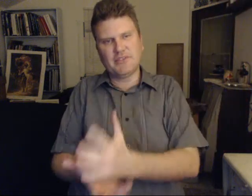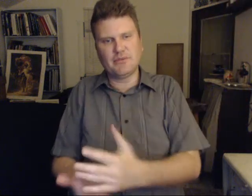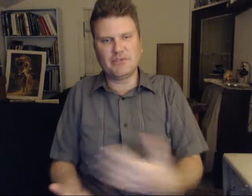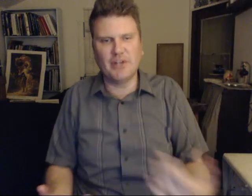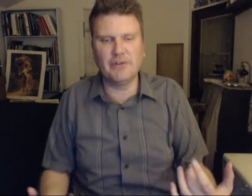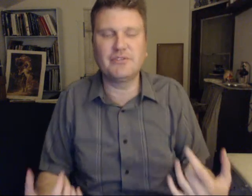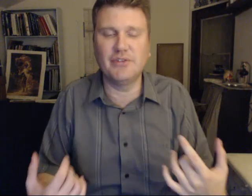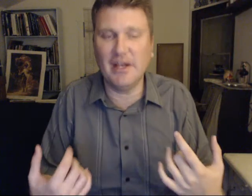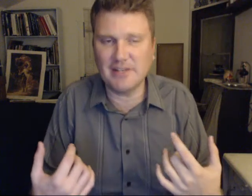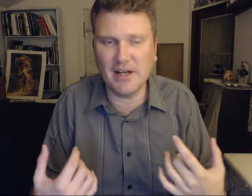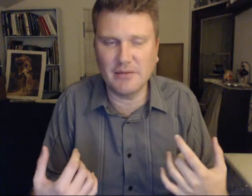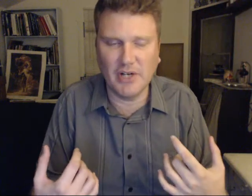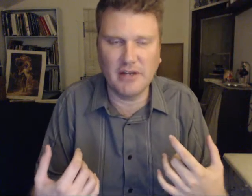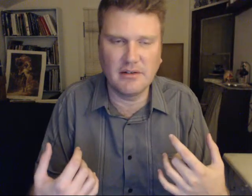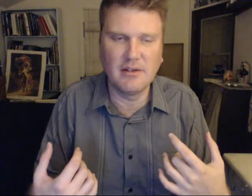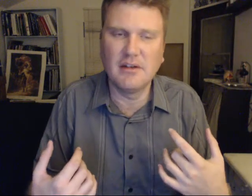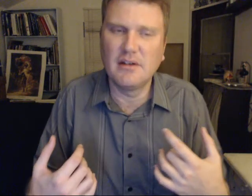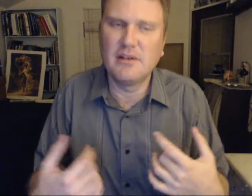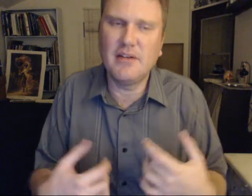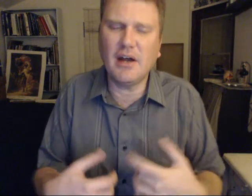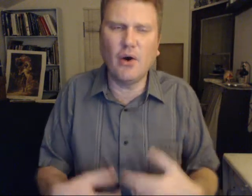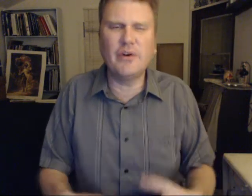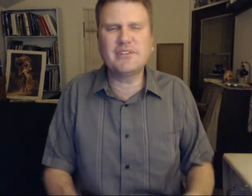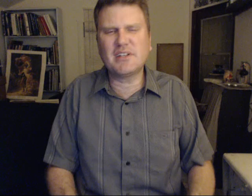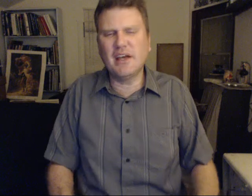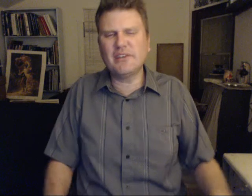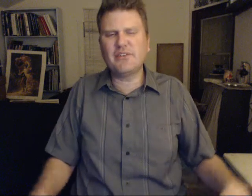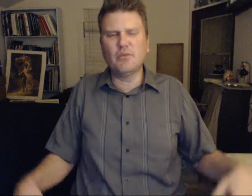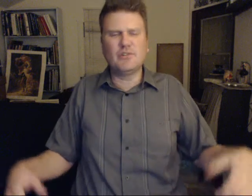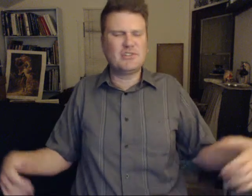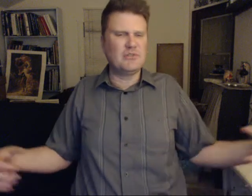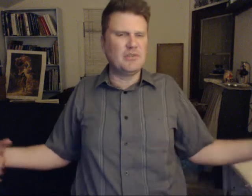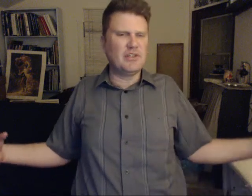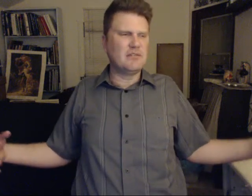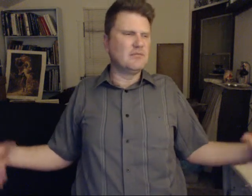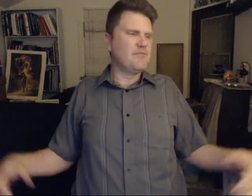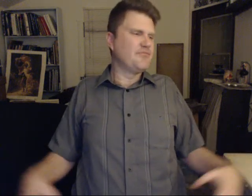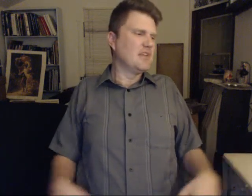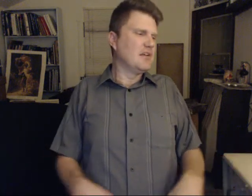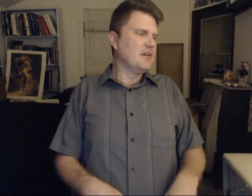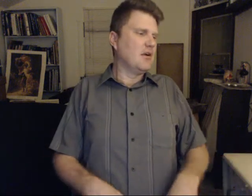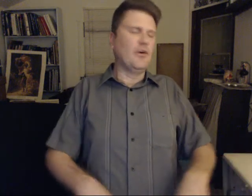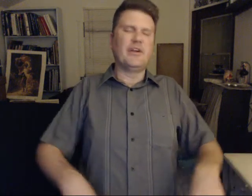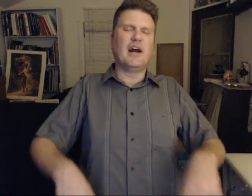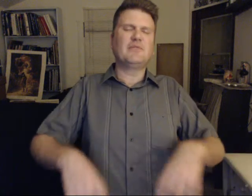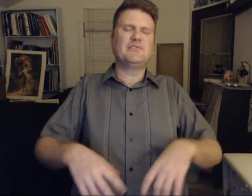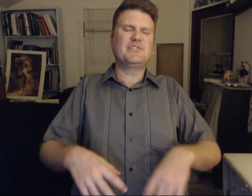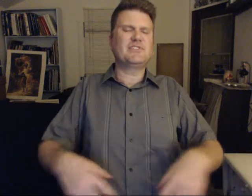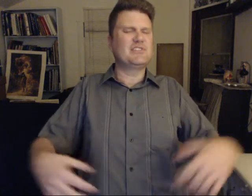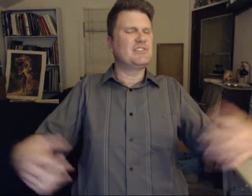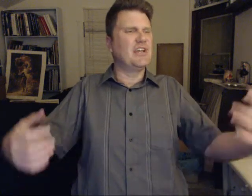himself to that timeline. Not always the case some wish to be going on a list and just say,